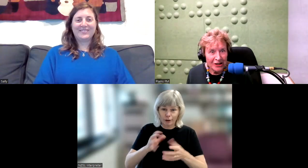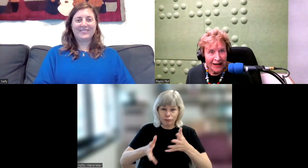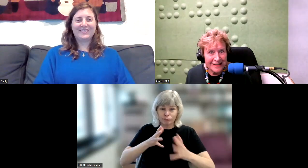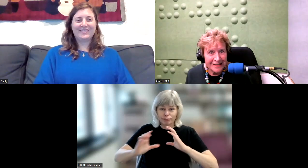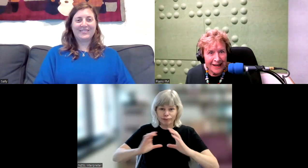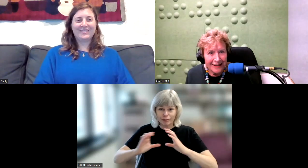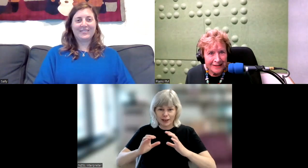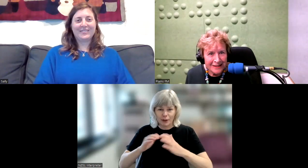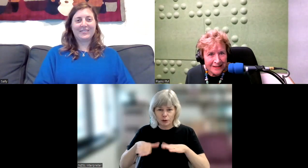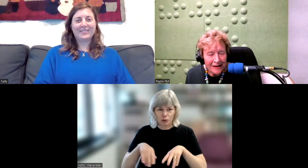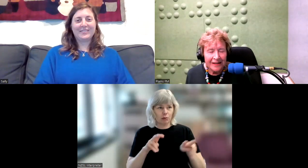actually understand the signing.